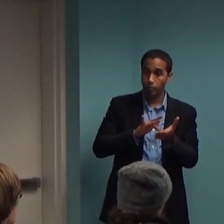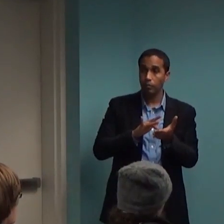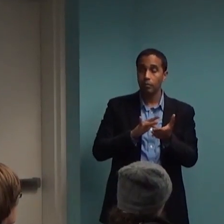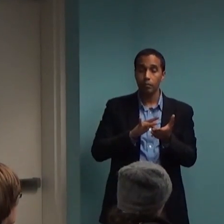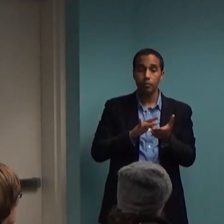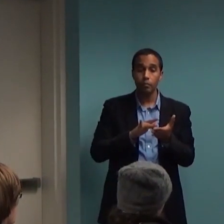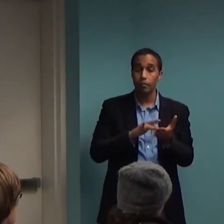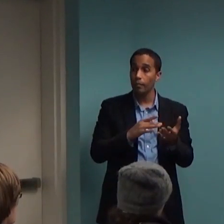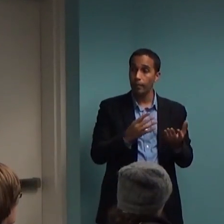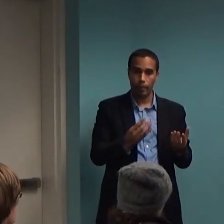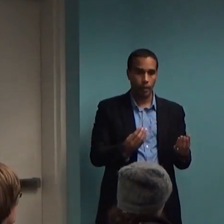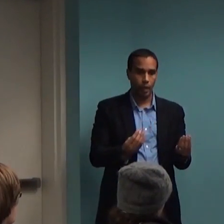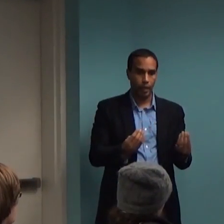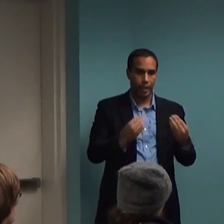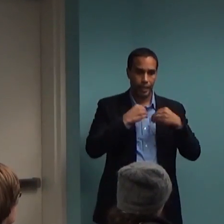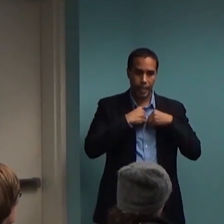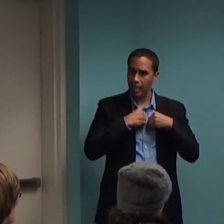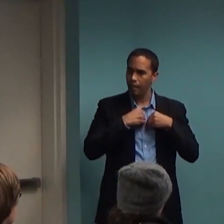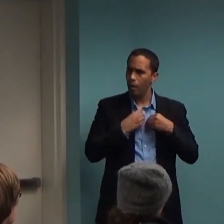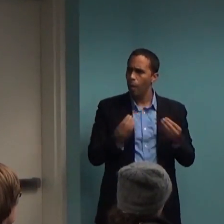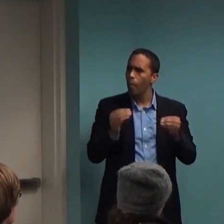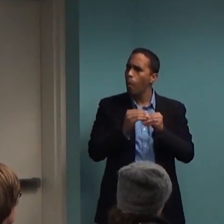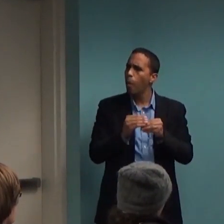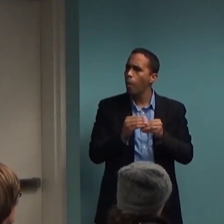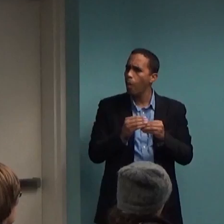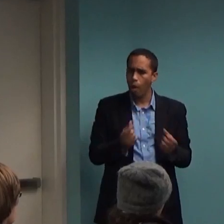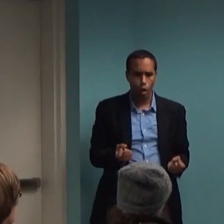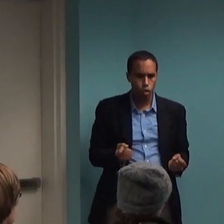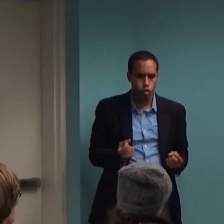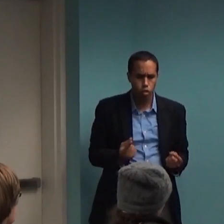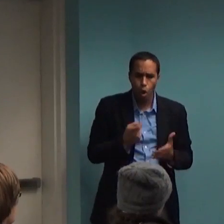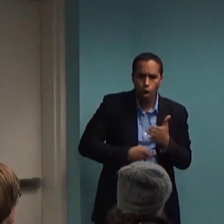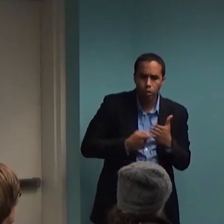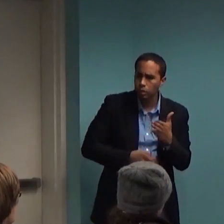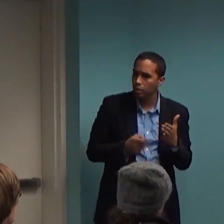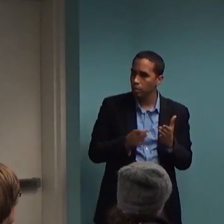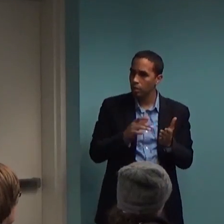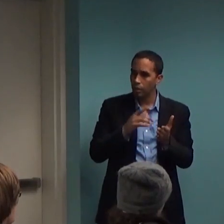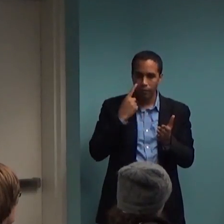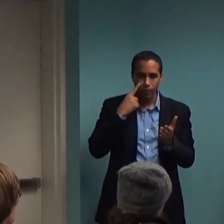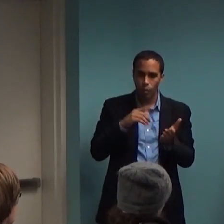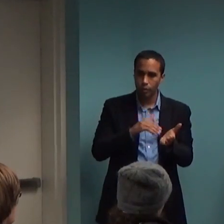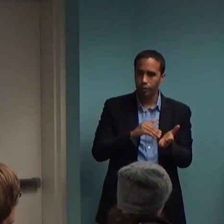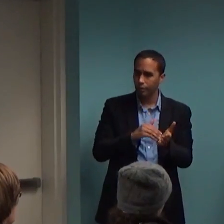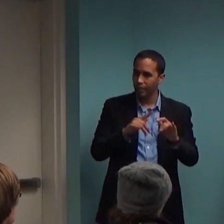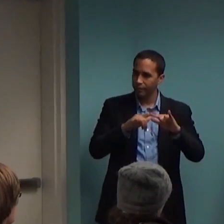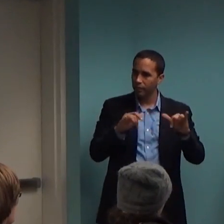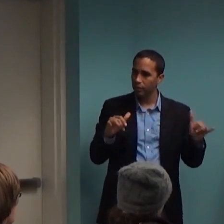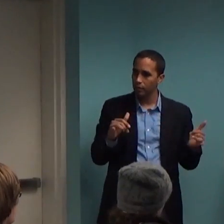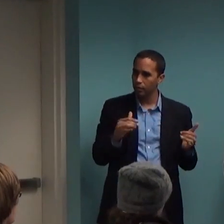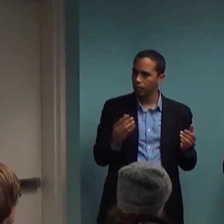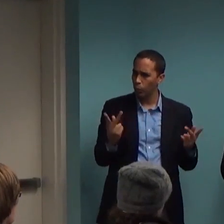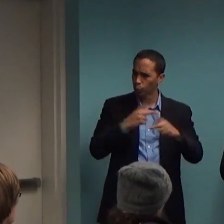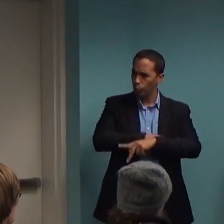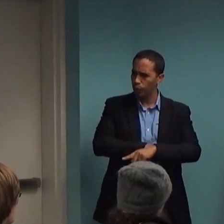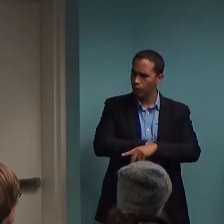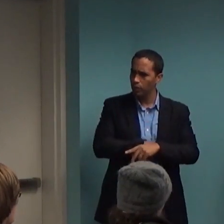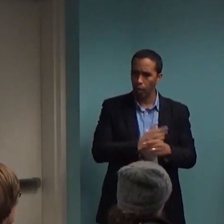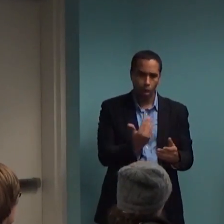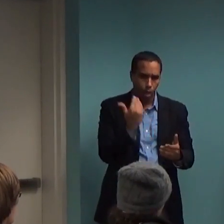medical costs in the long term. So people don't usually inquire about these issues. So I